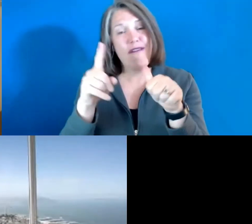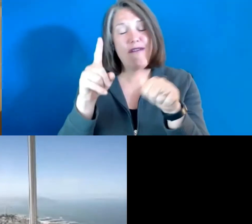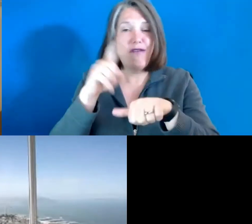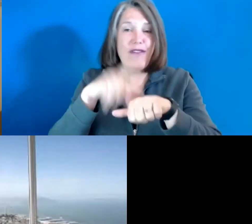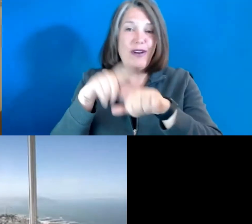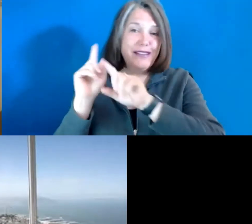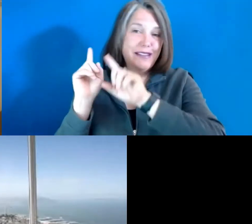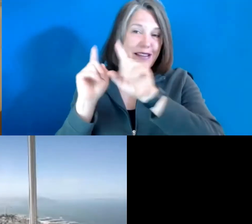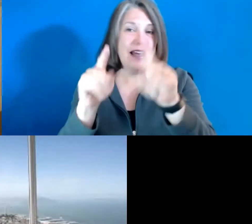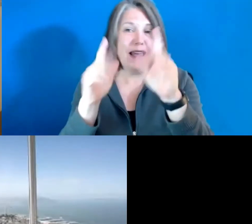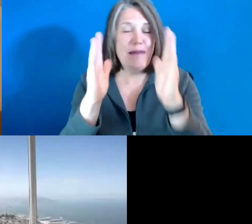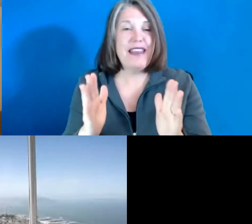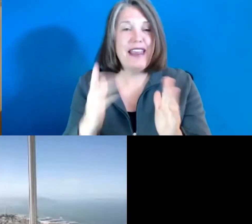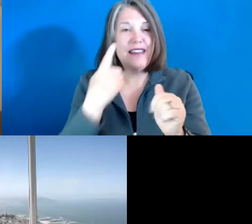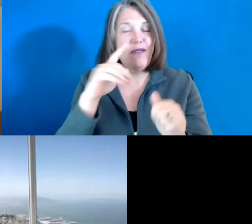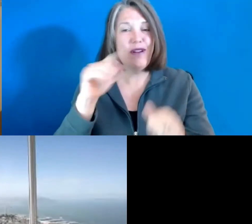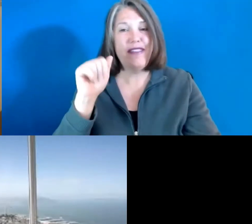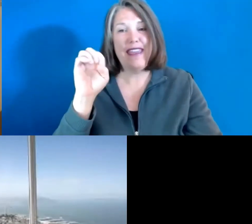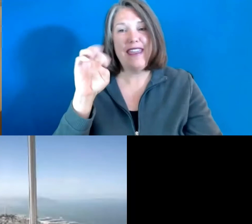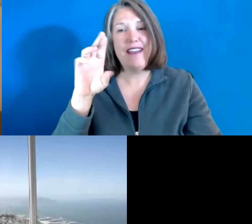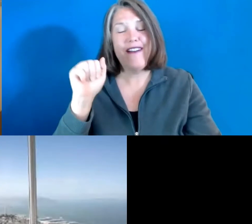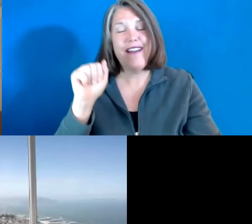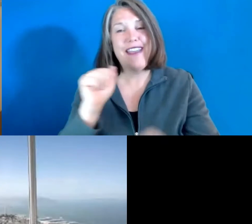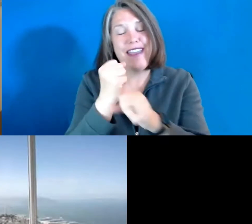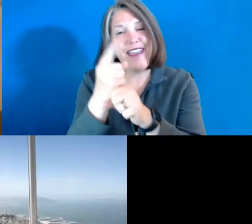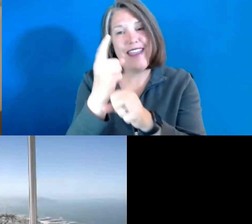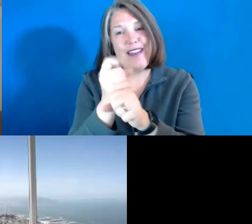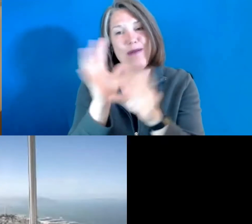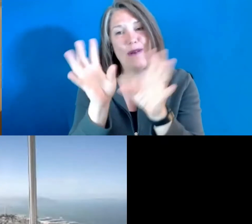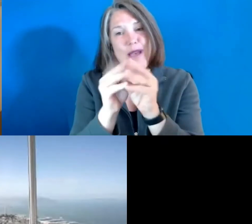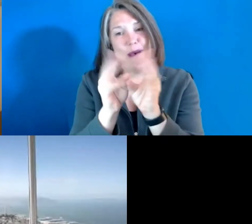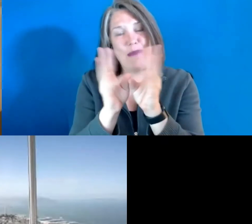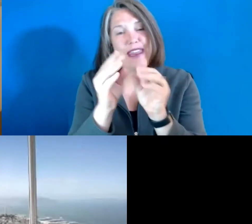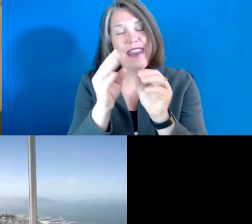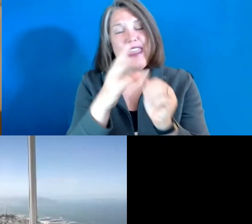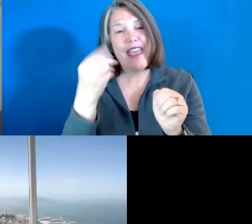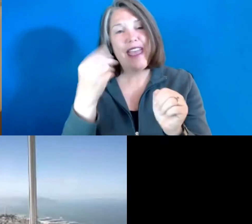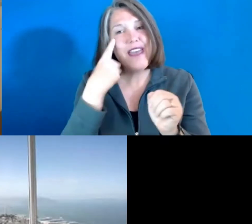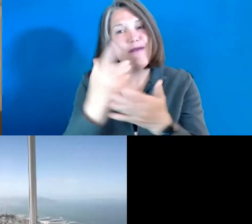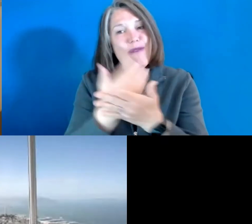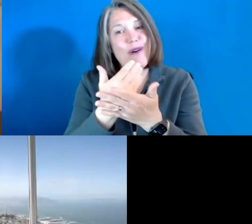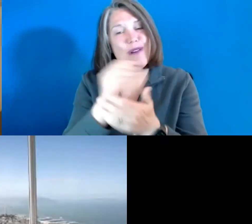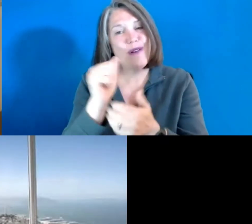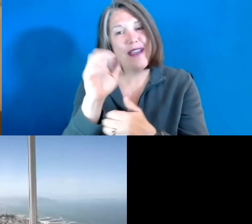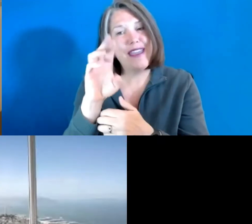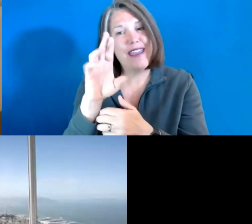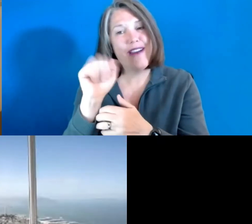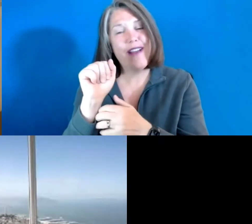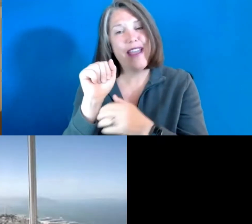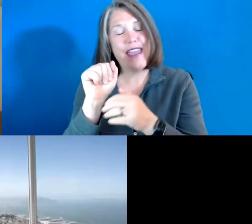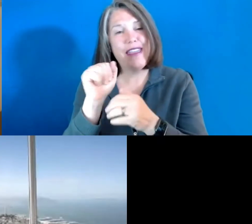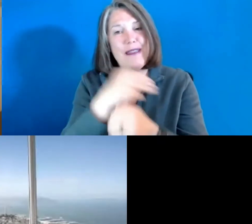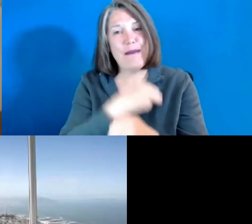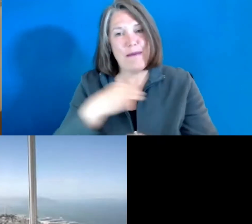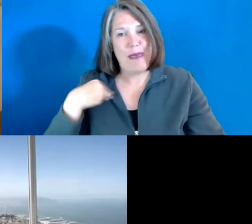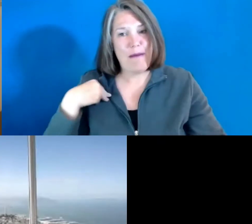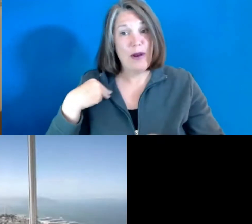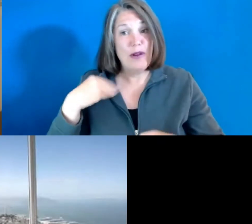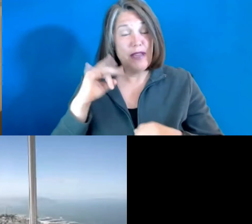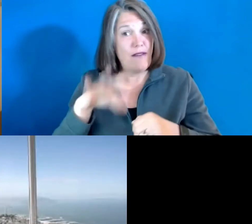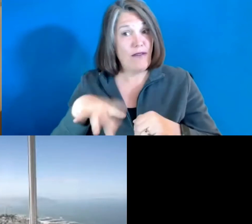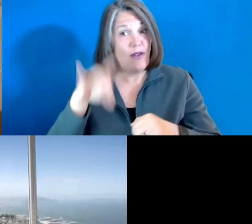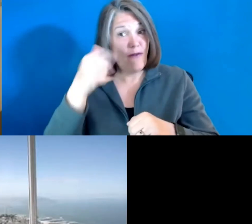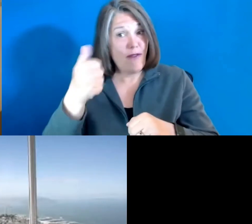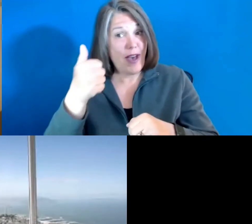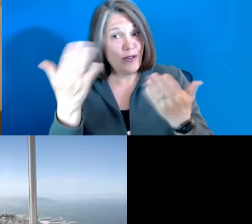at the AERA Annual Meeting and for new AERA members. But if you found yourself